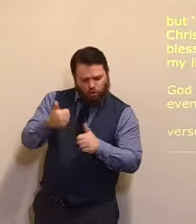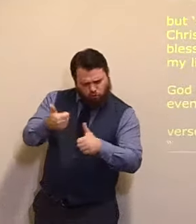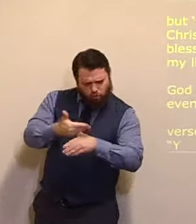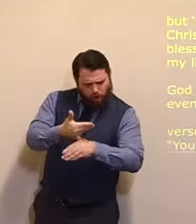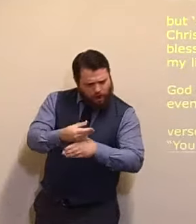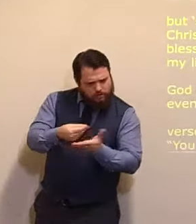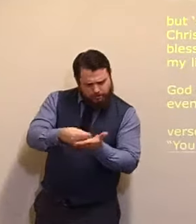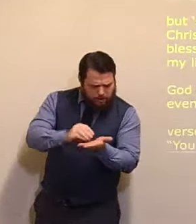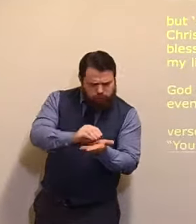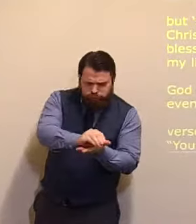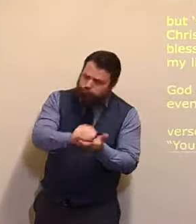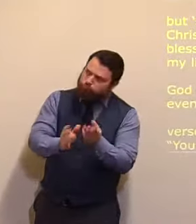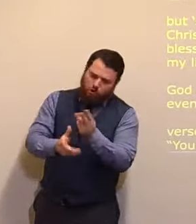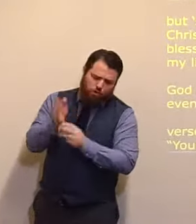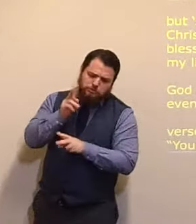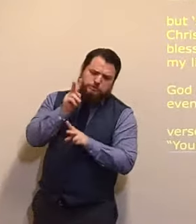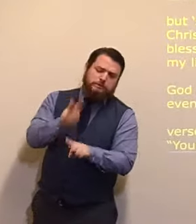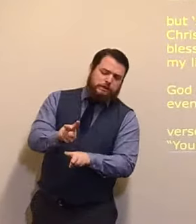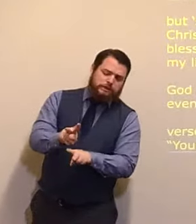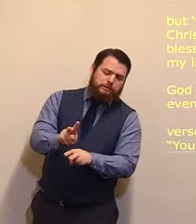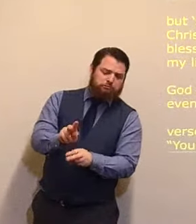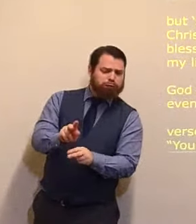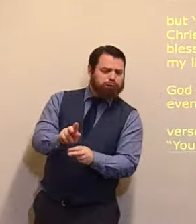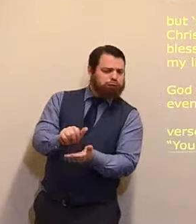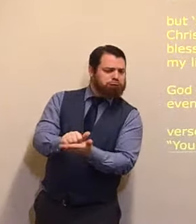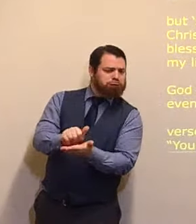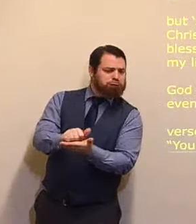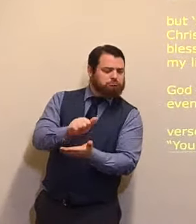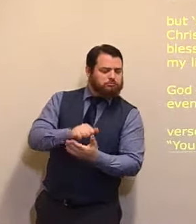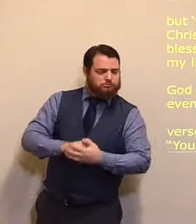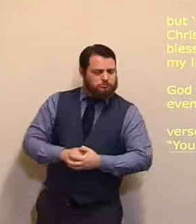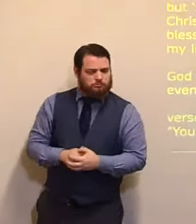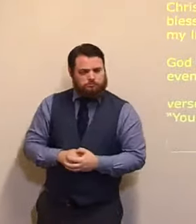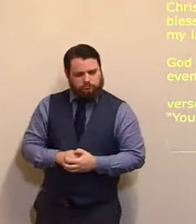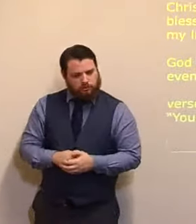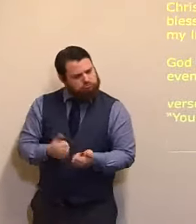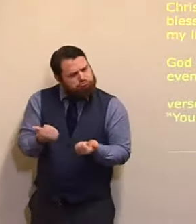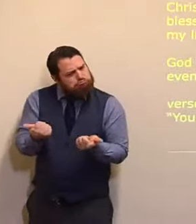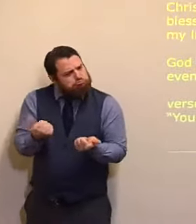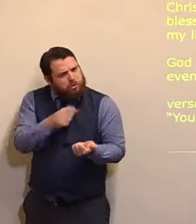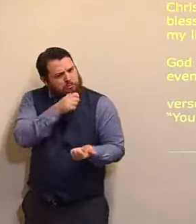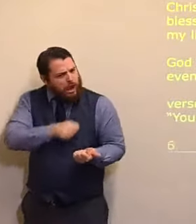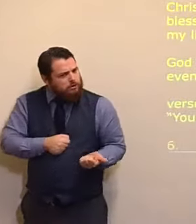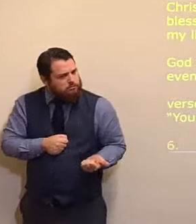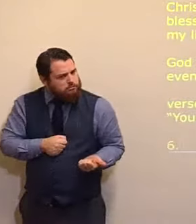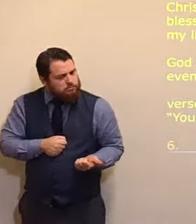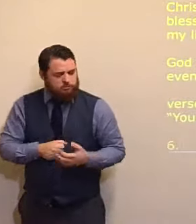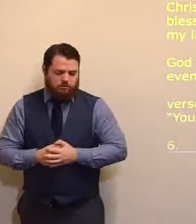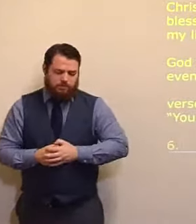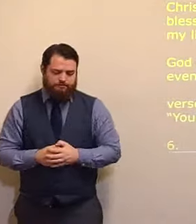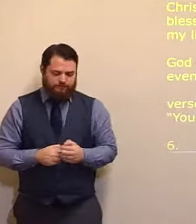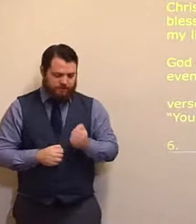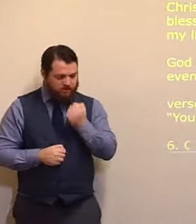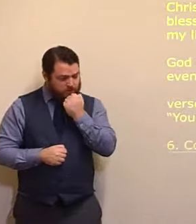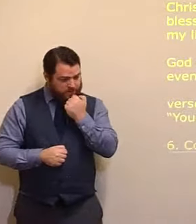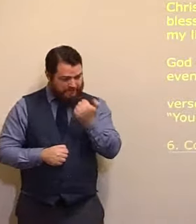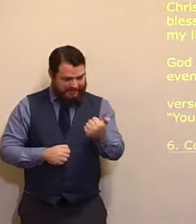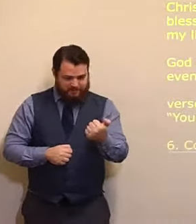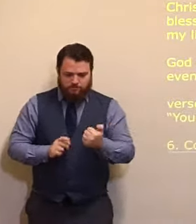And, the sixth thing, which you see, in Cornelius, is that, he had a vision. He had